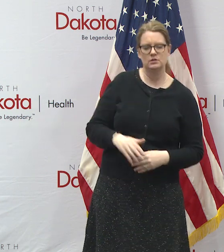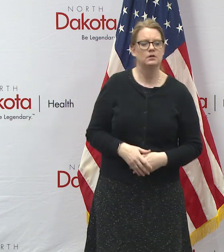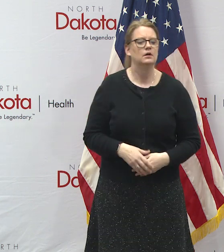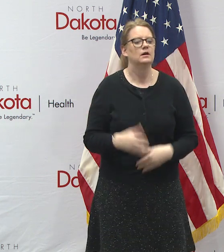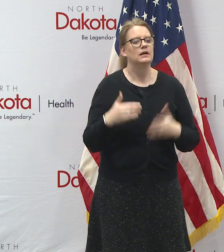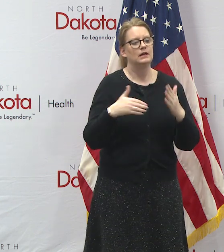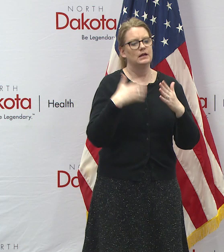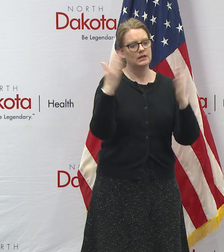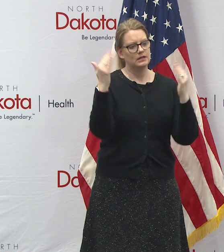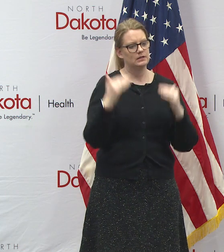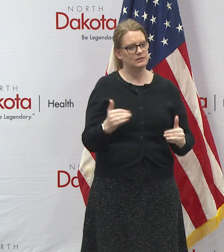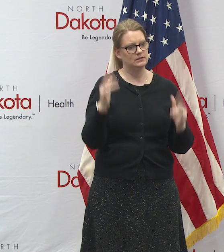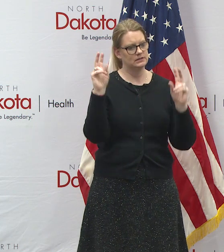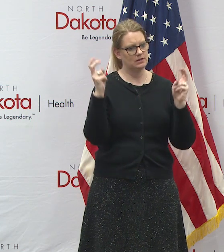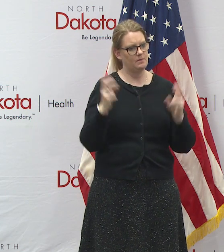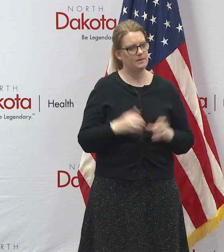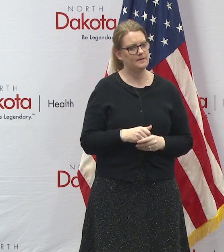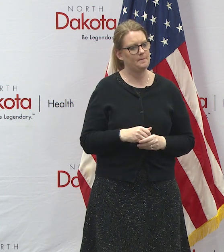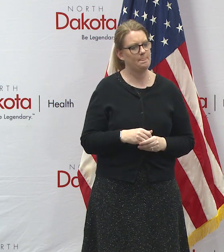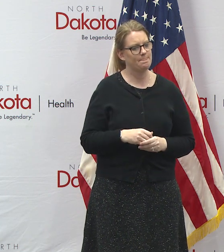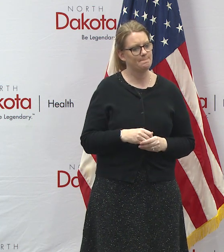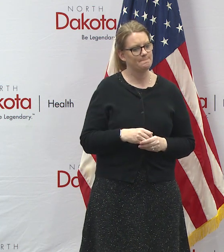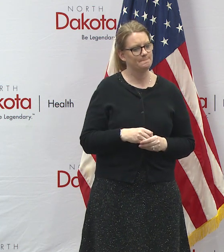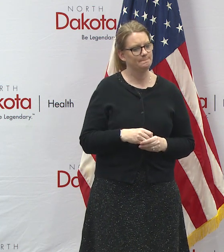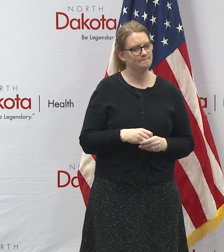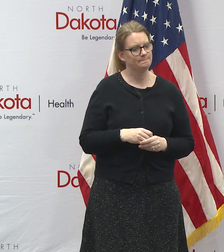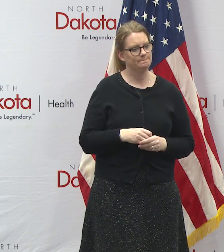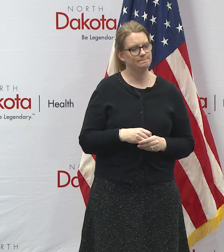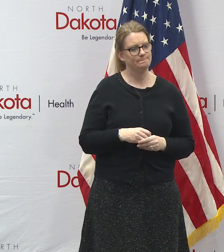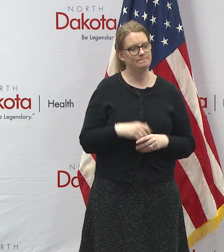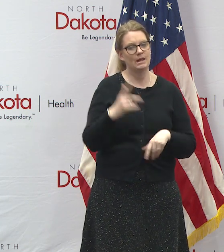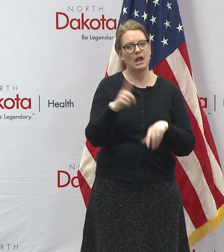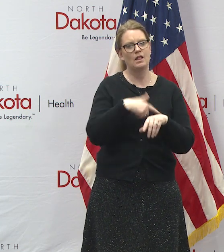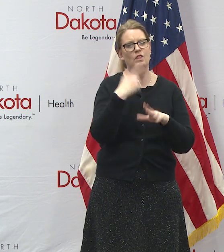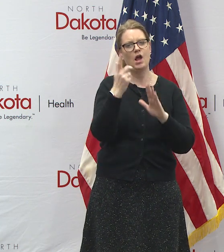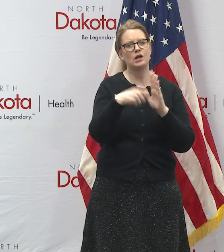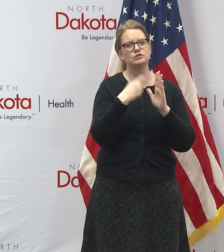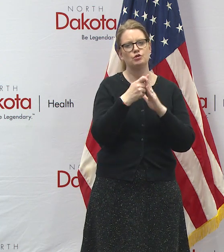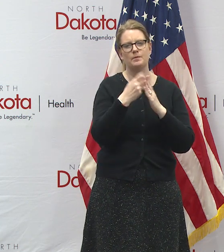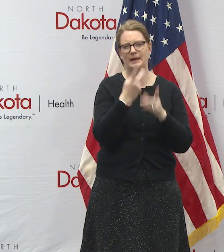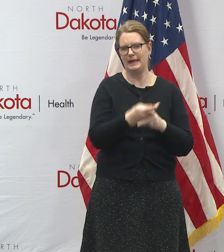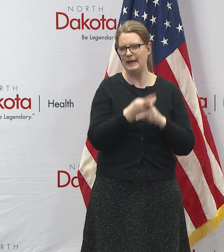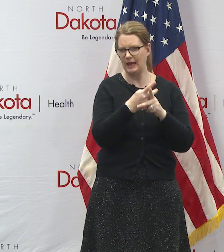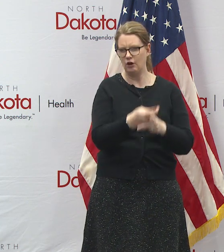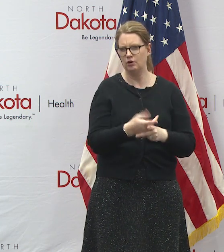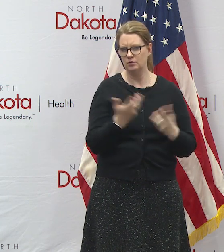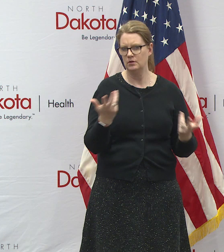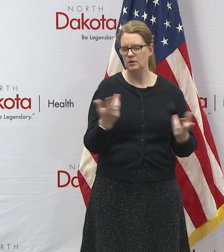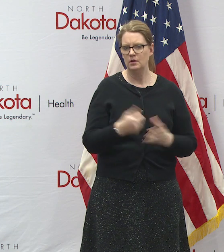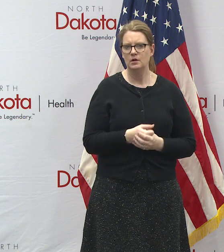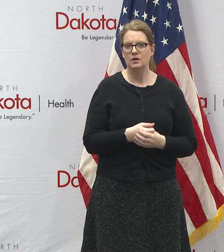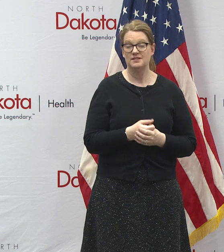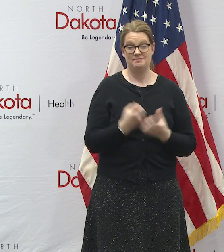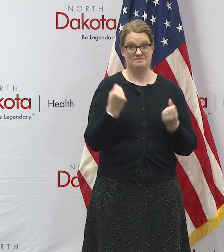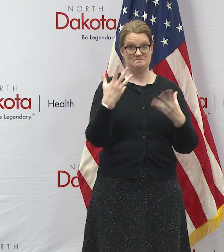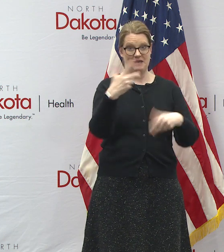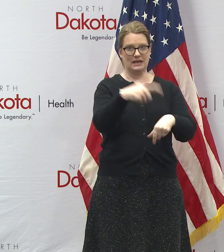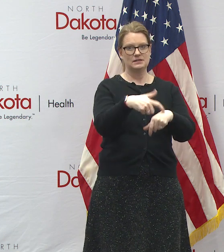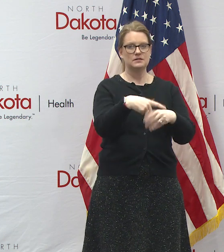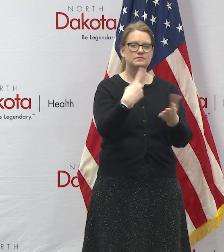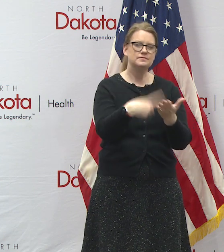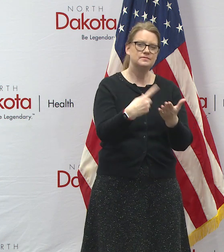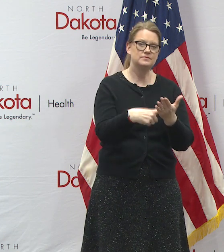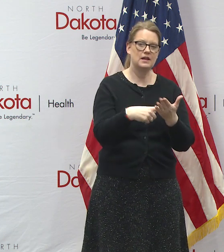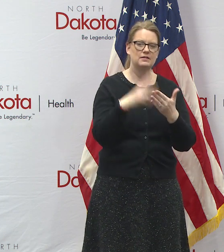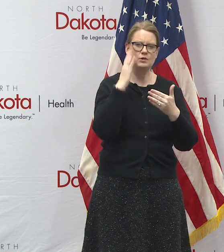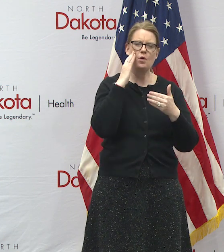it has to do with uh with uh long-term care uh we've discussed uh many times here about trying